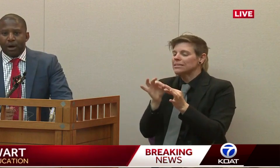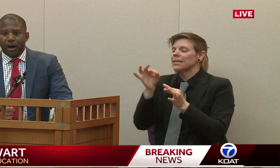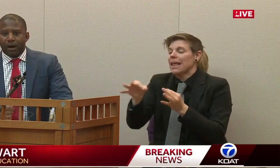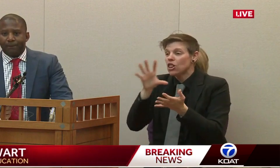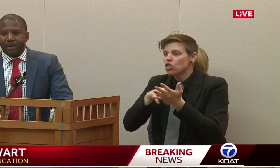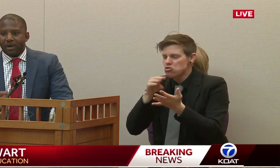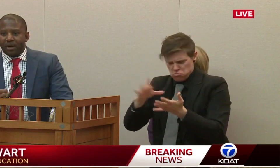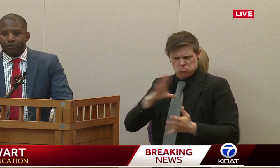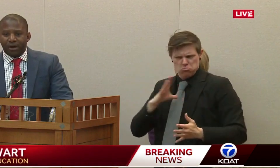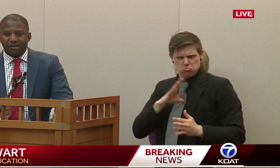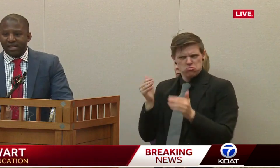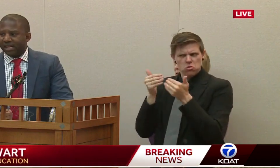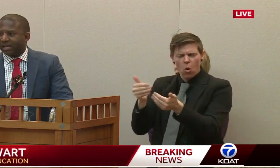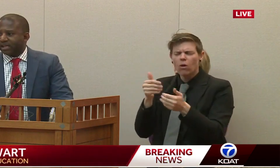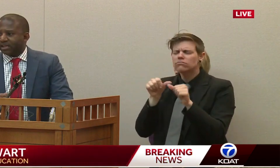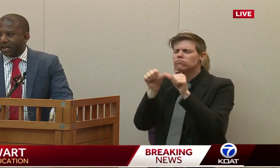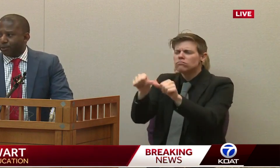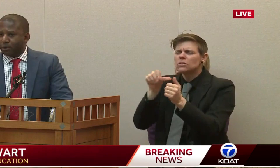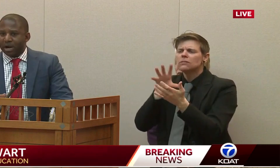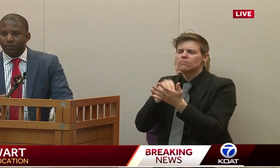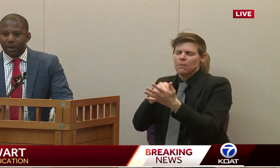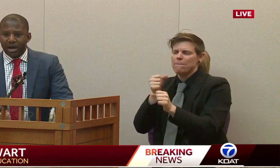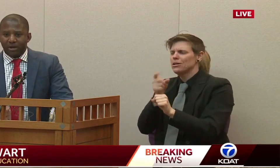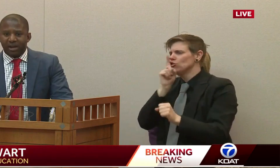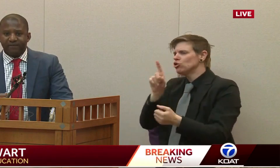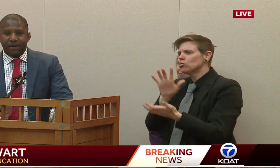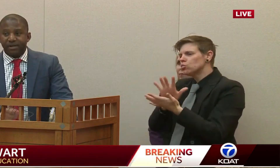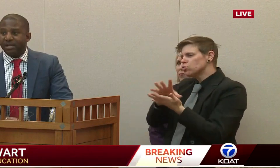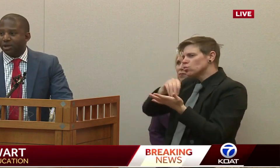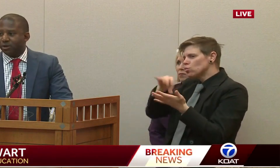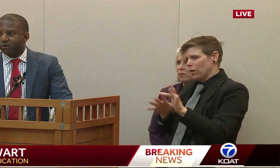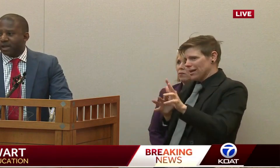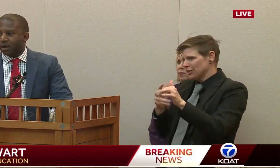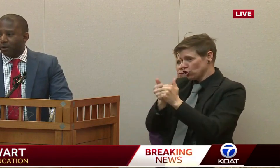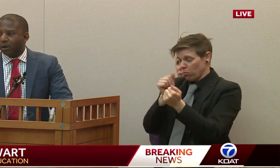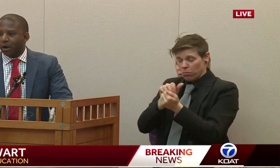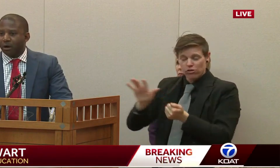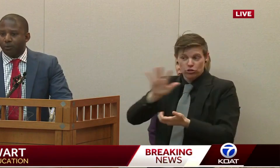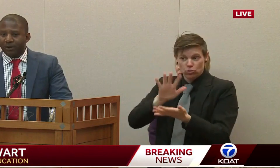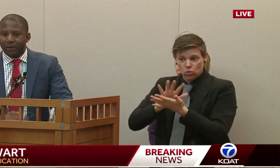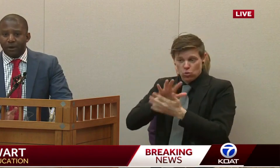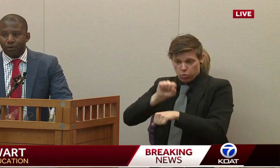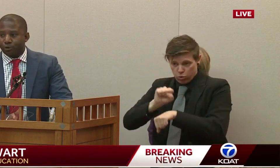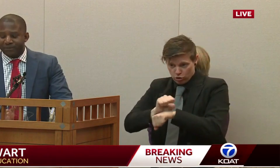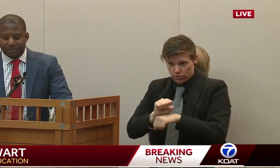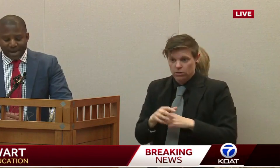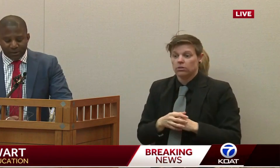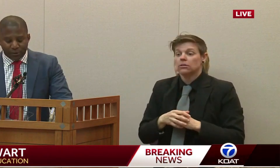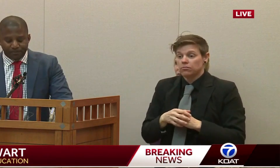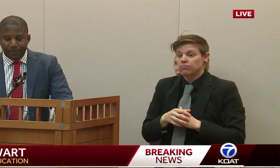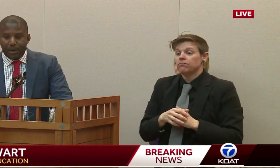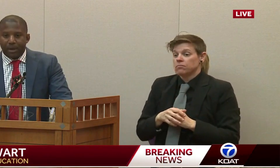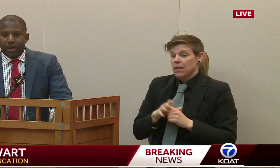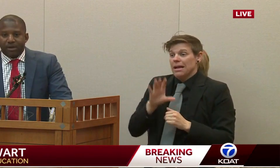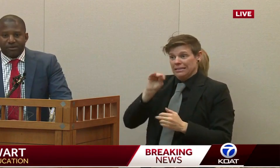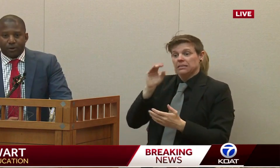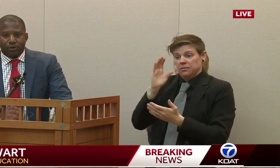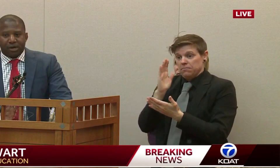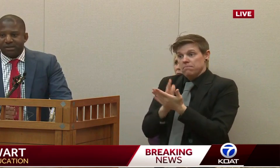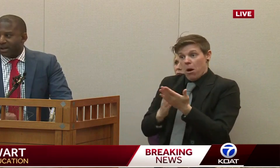to address the labor and wage and funding issues that go along with the closure of this magnitude.